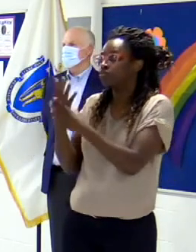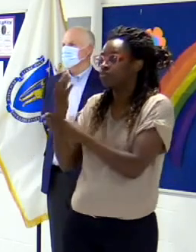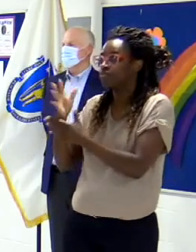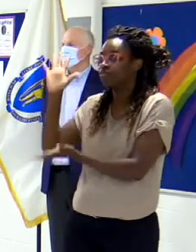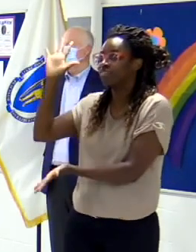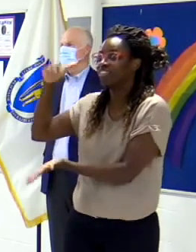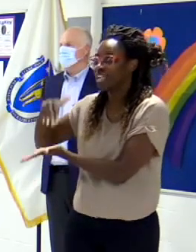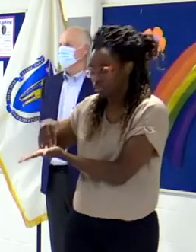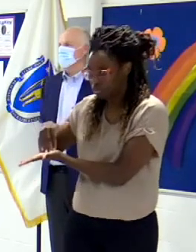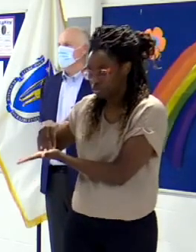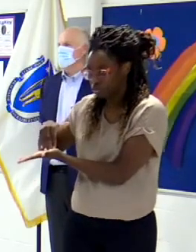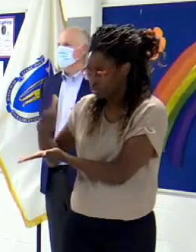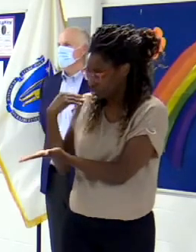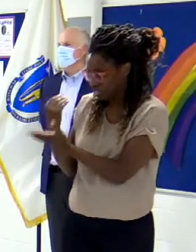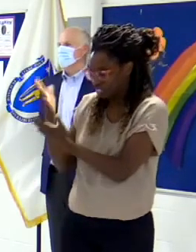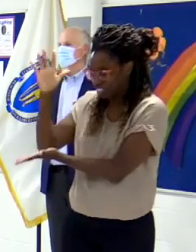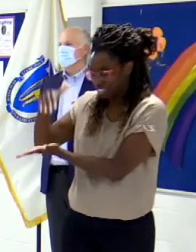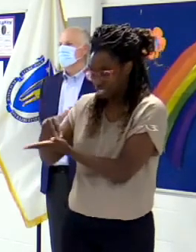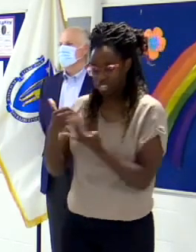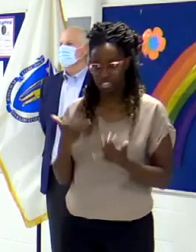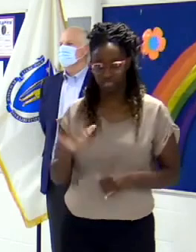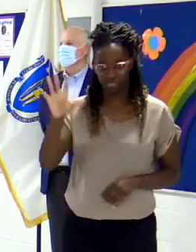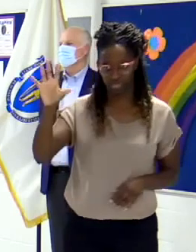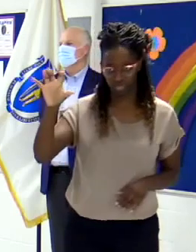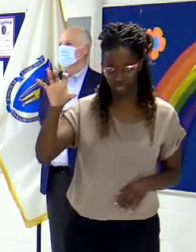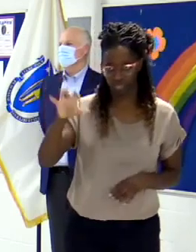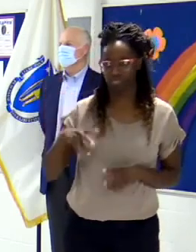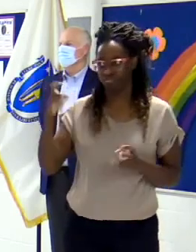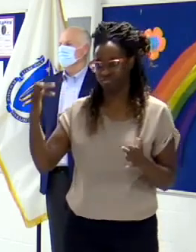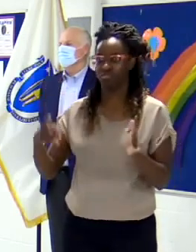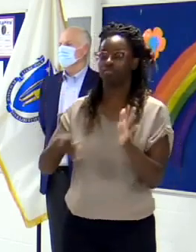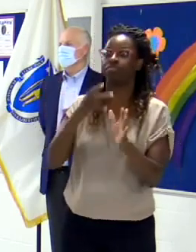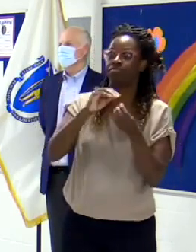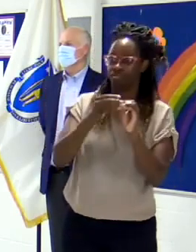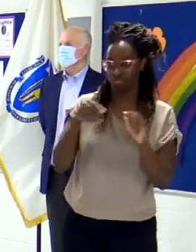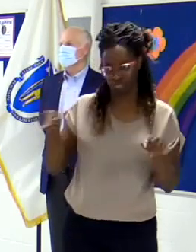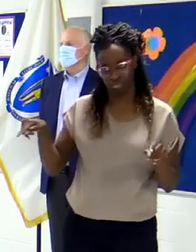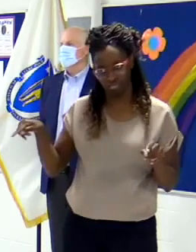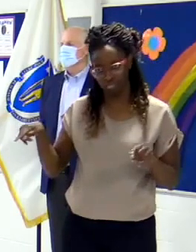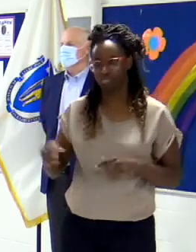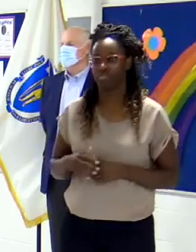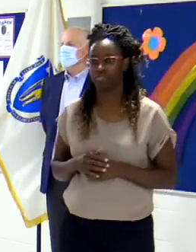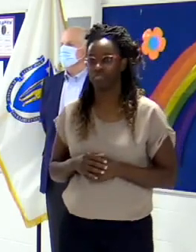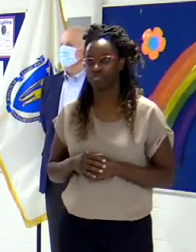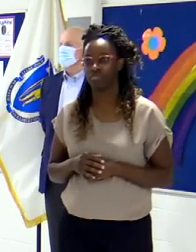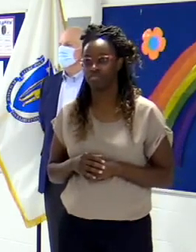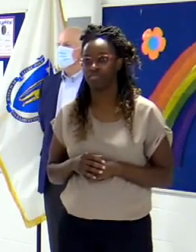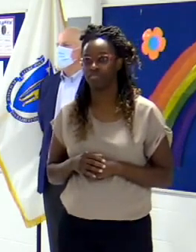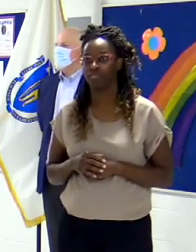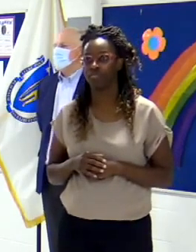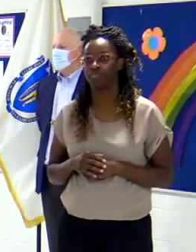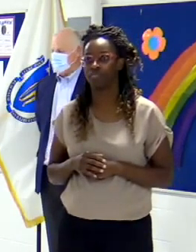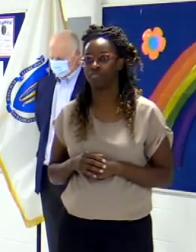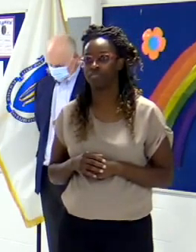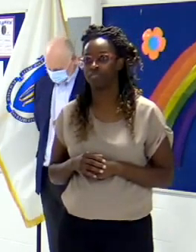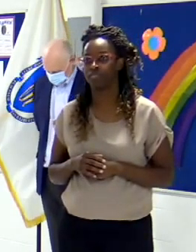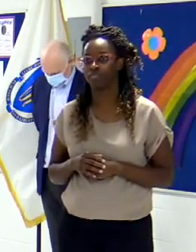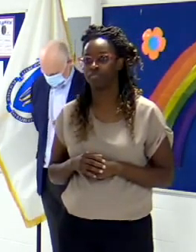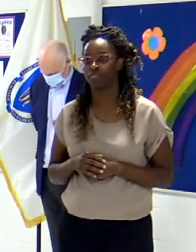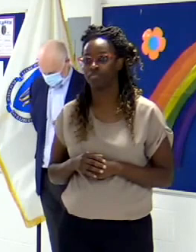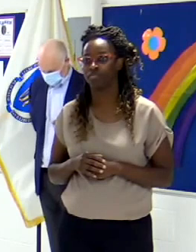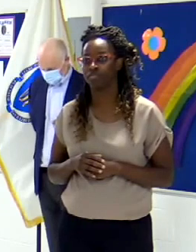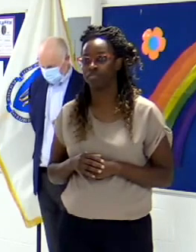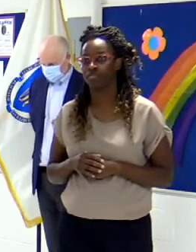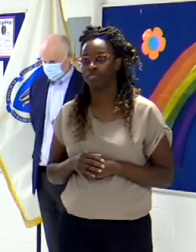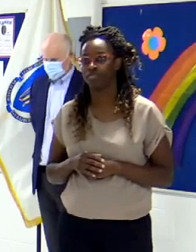times as many people. It's very different. And if you look at the slope of the line, and this is in the DPH data